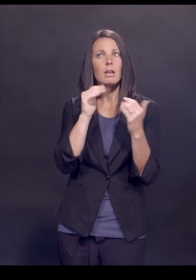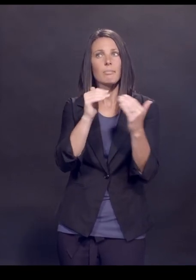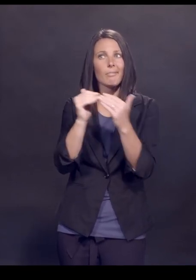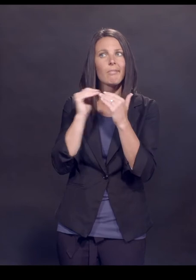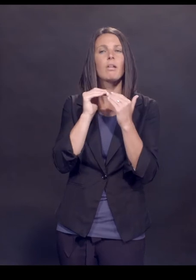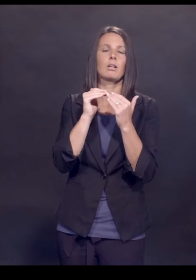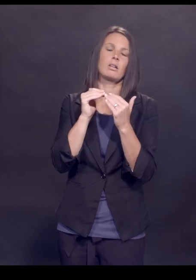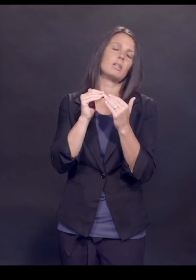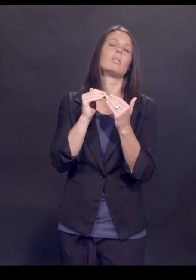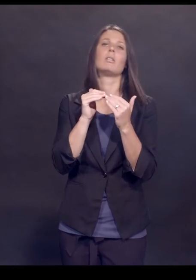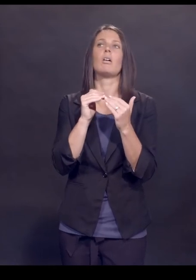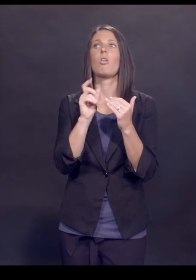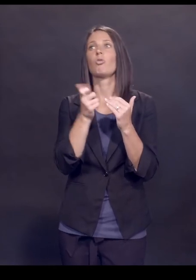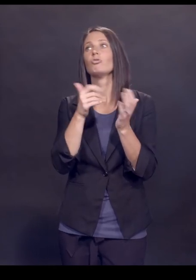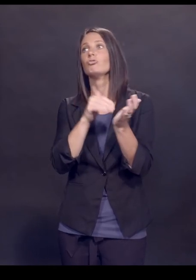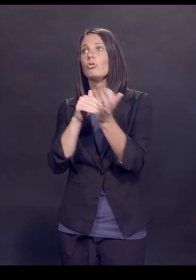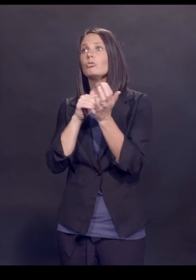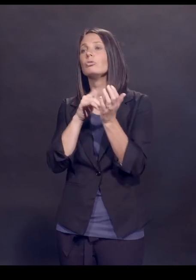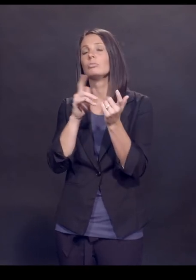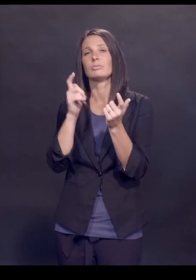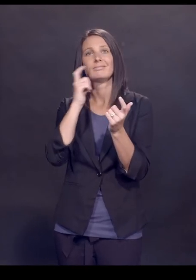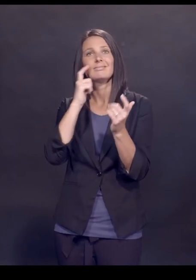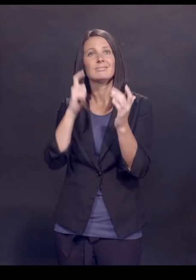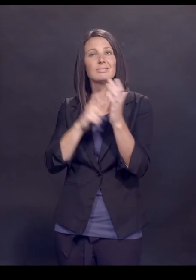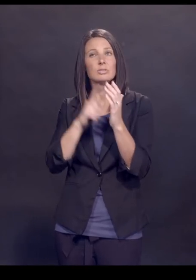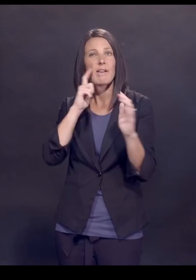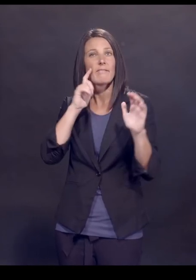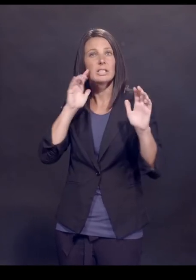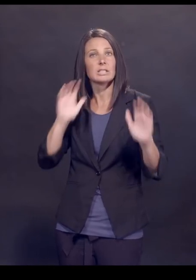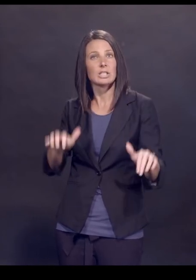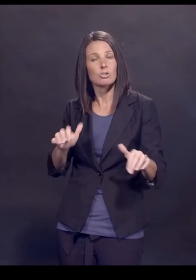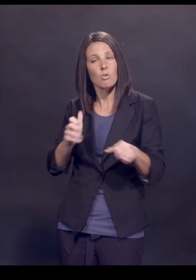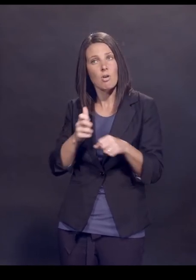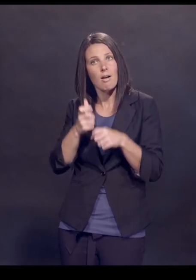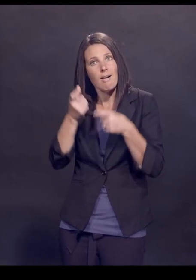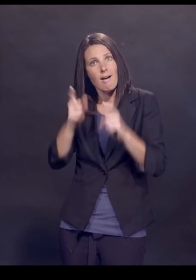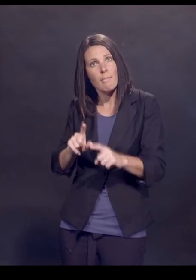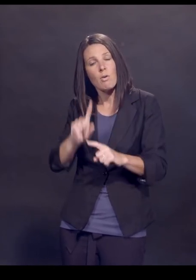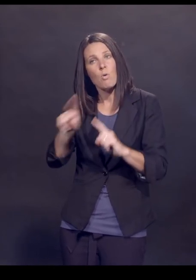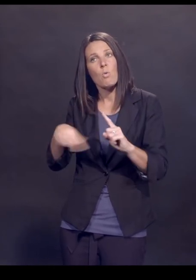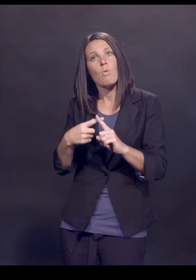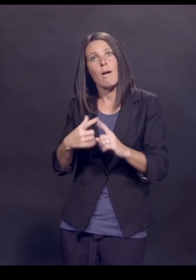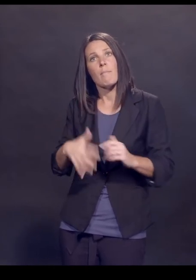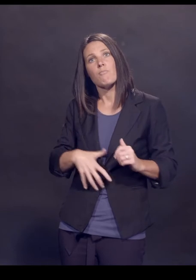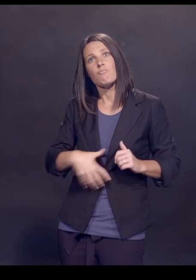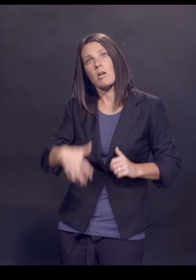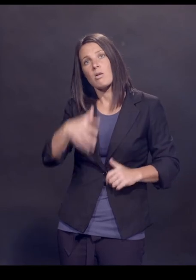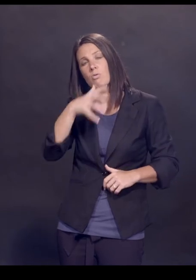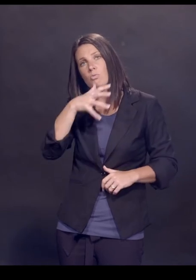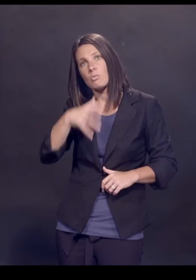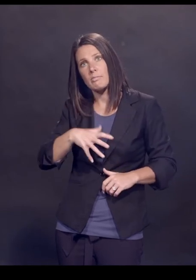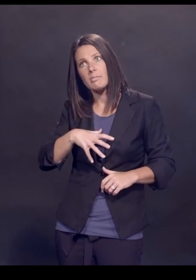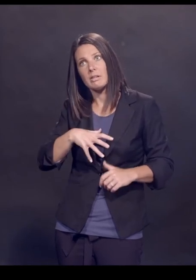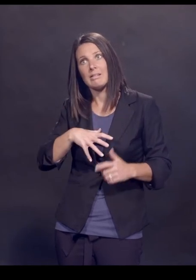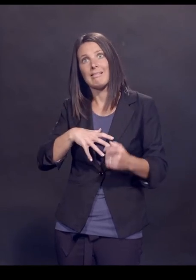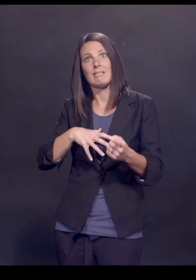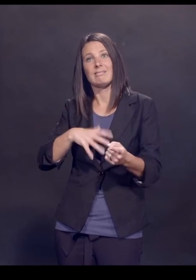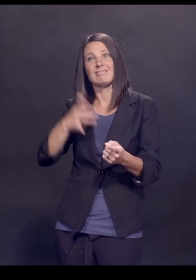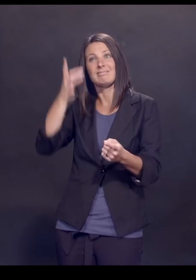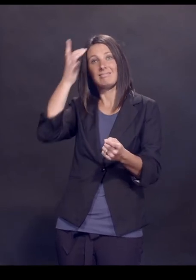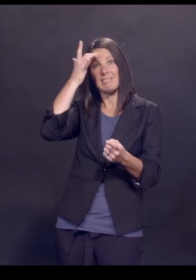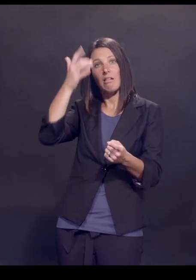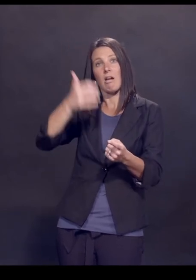we have seen the devastation that occurs when pregnant women get COVID-19.